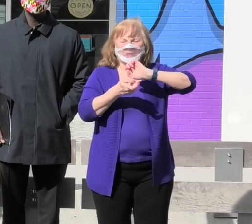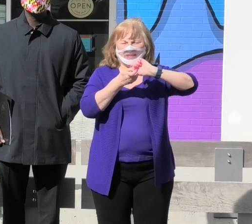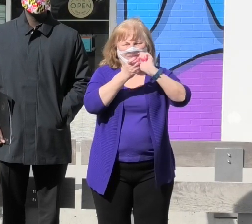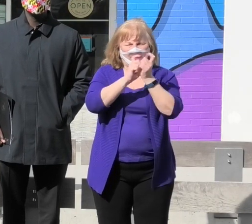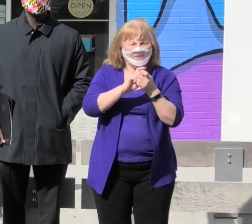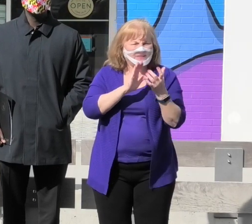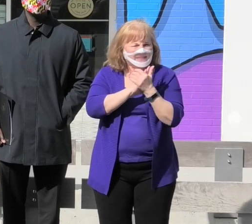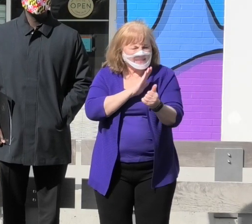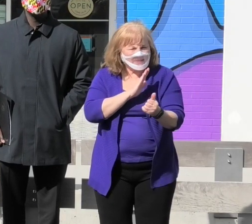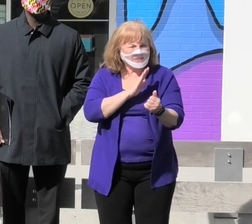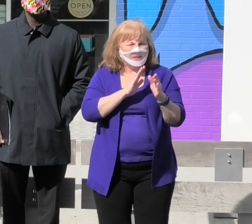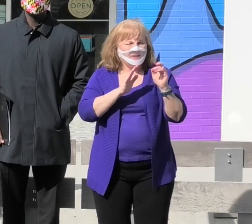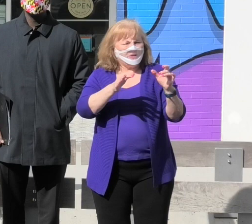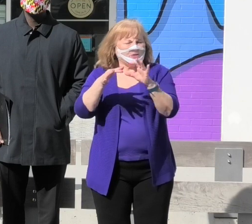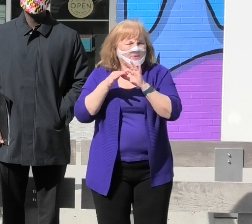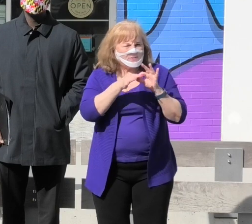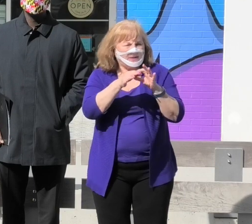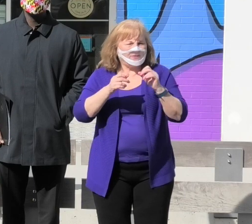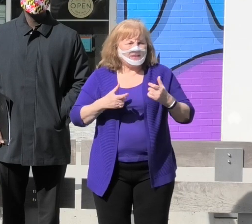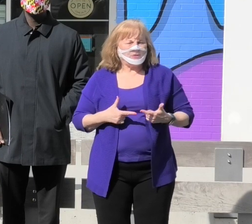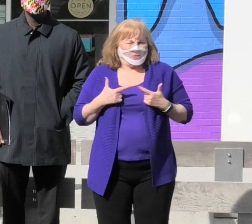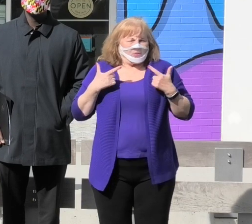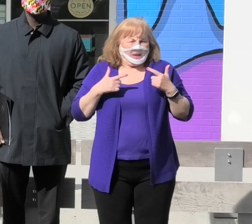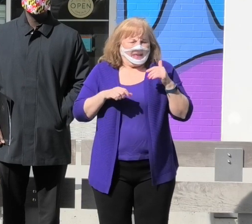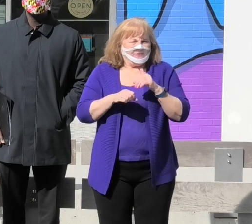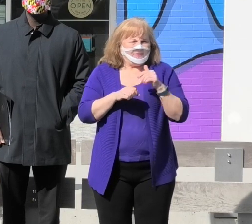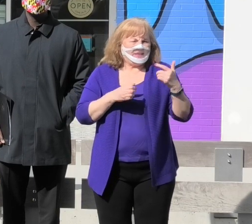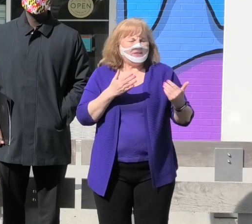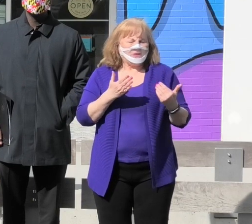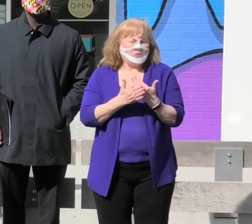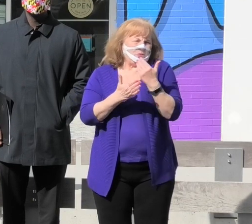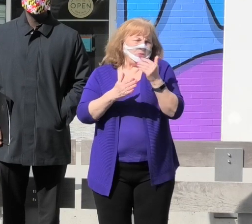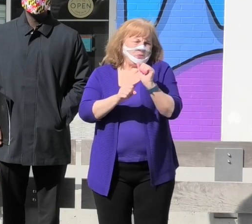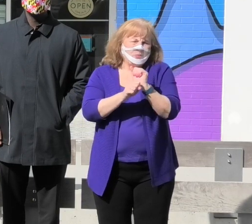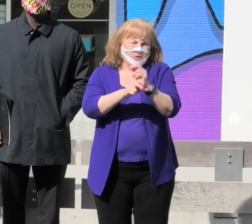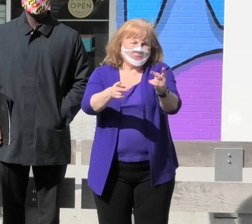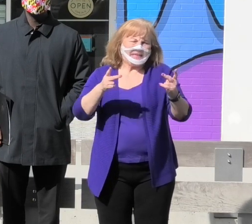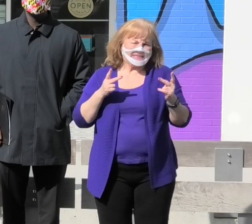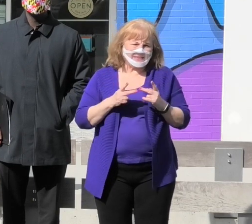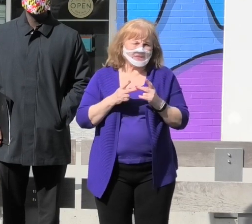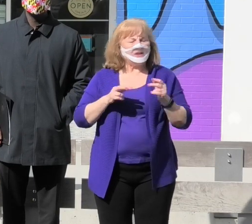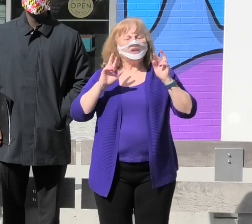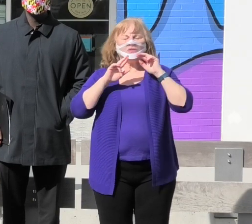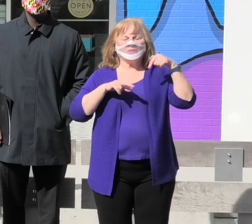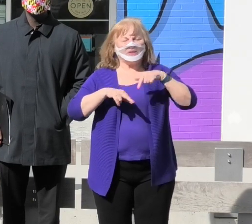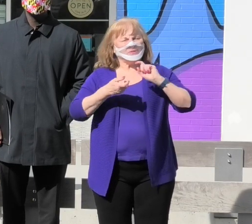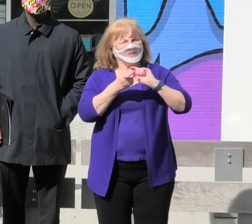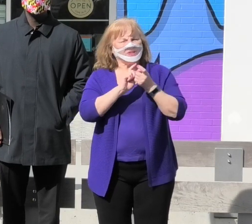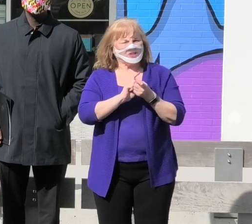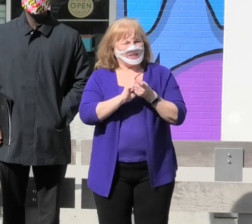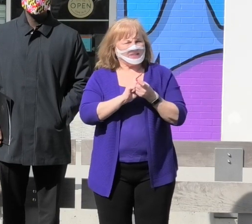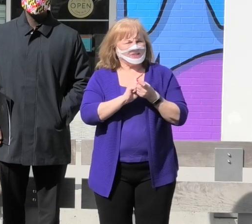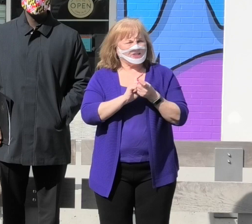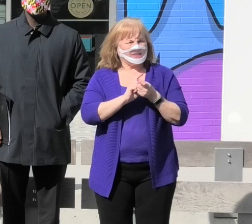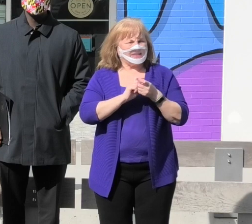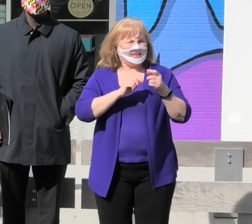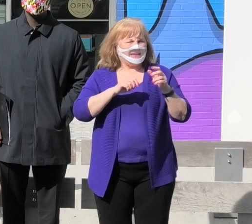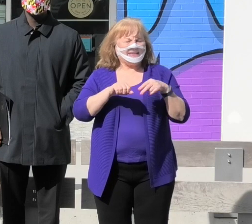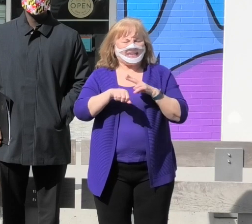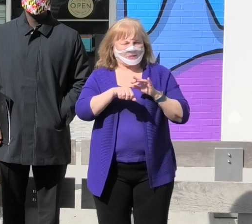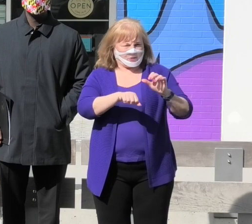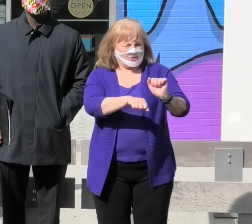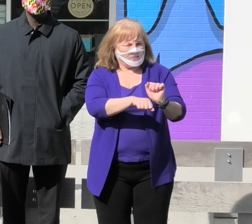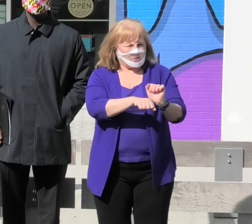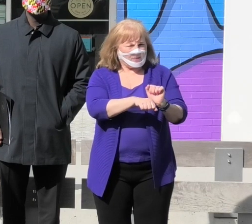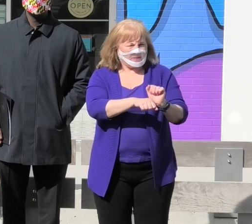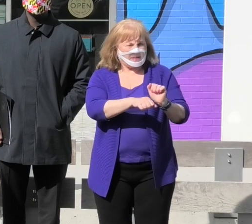skills, to be relevant, and to thrive in this new workplace. To respond to this change, changing nature of work,